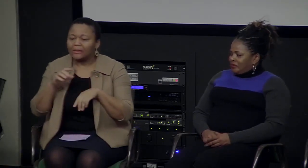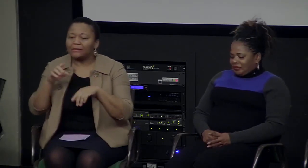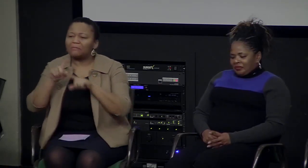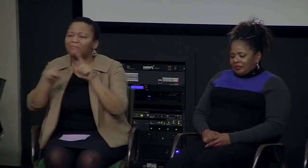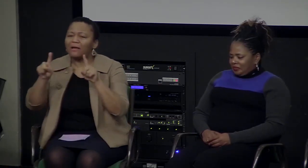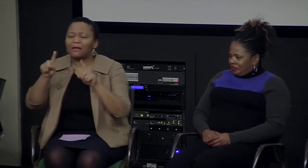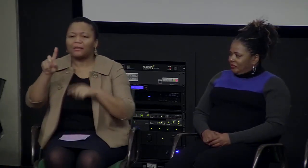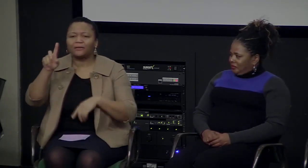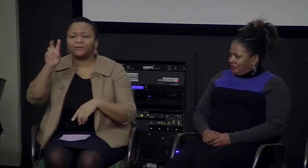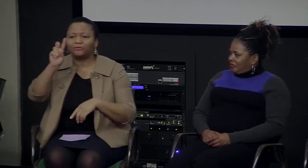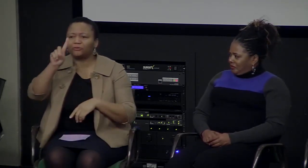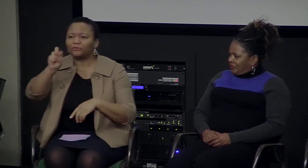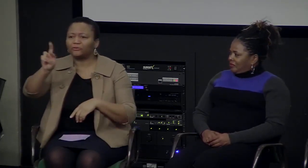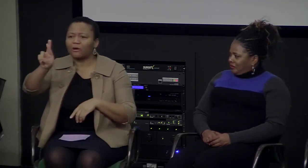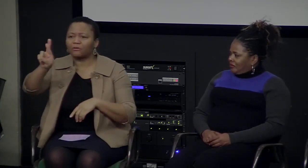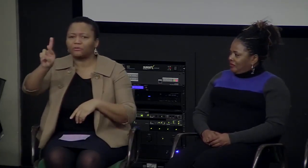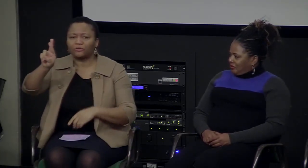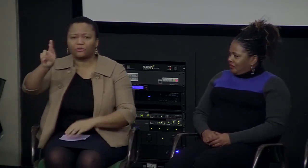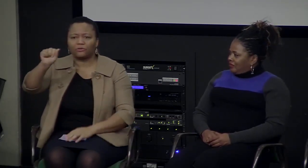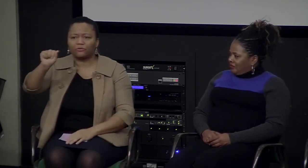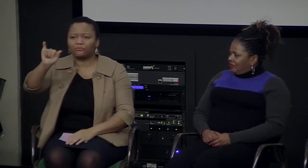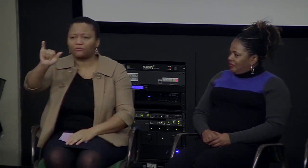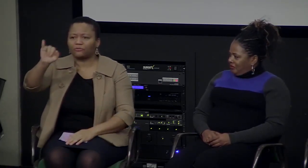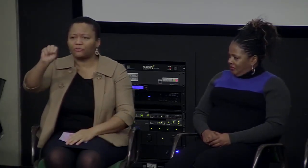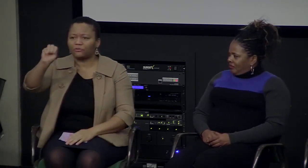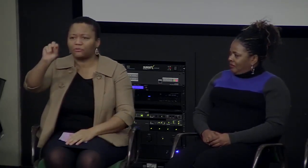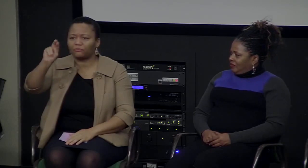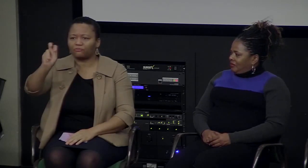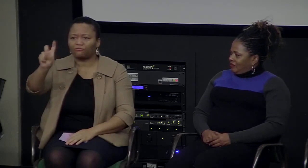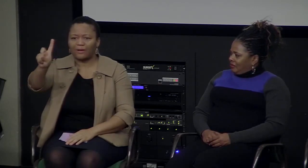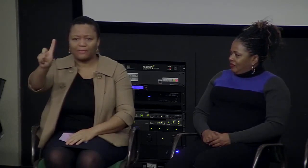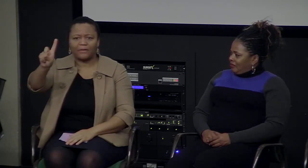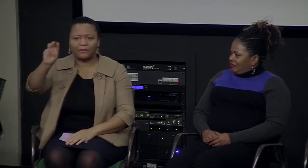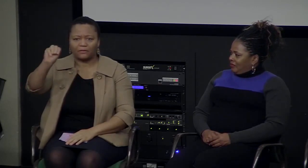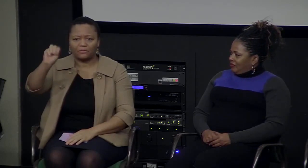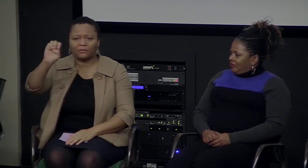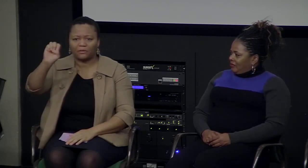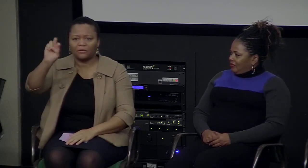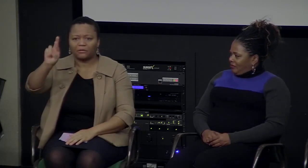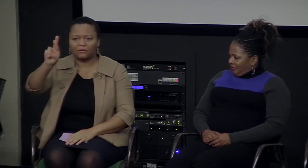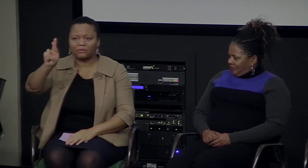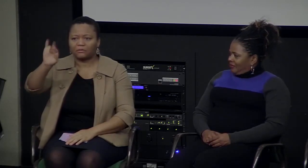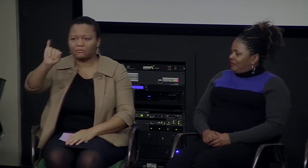I think I have a VHS of this but we invited Dr. Raymond Merritt